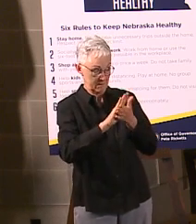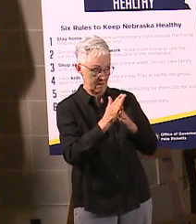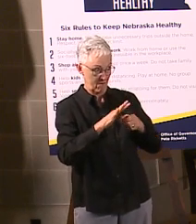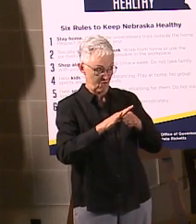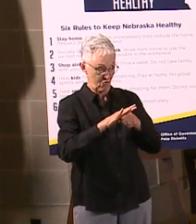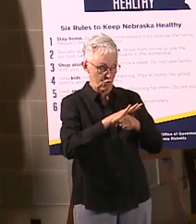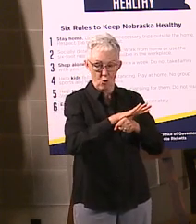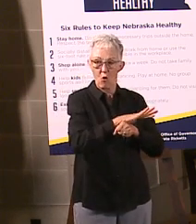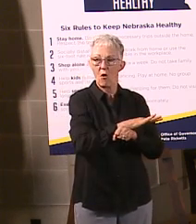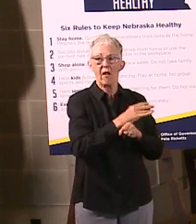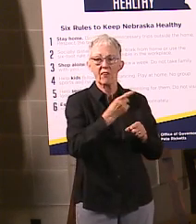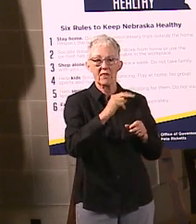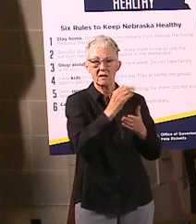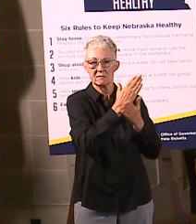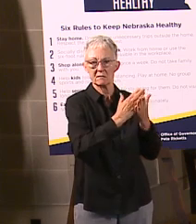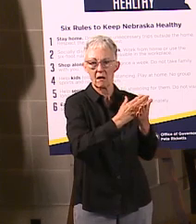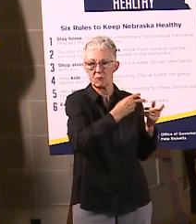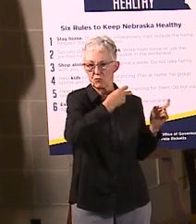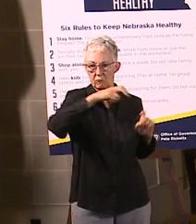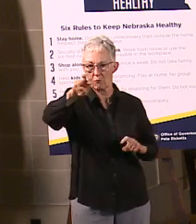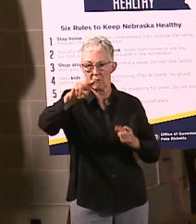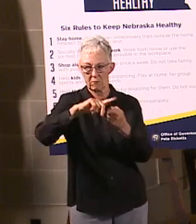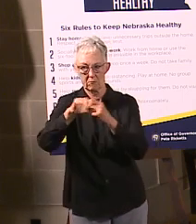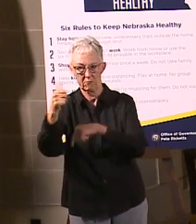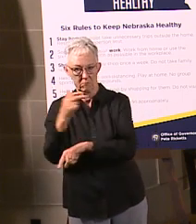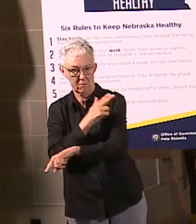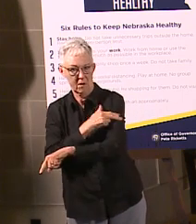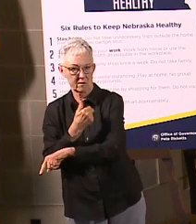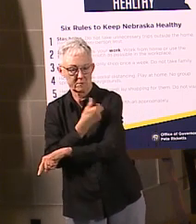much stable right now. So we've been successful.